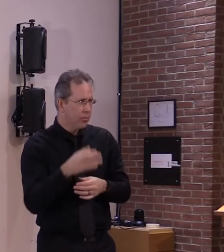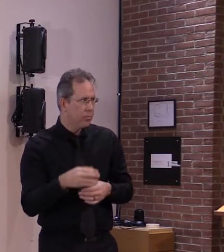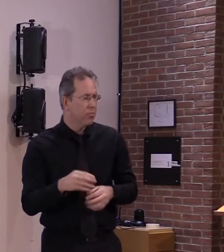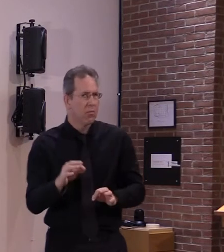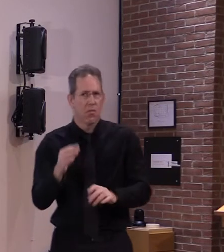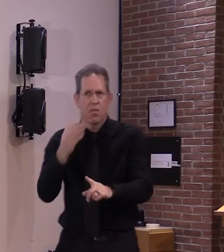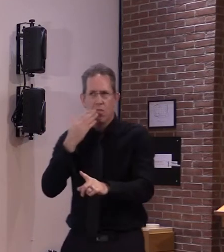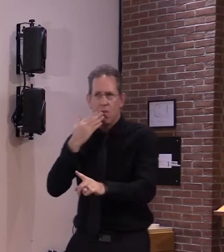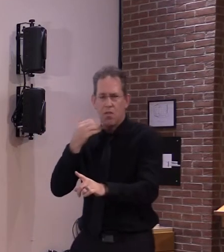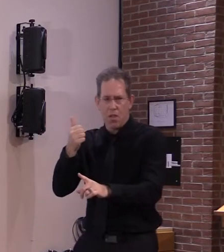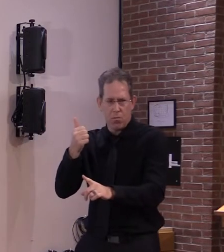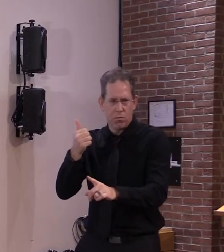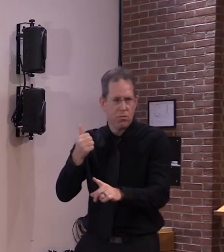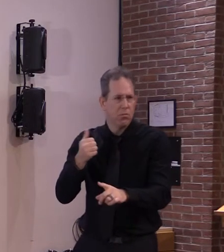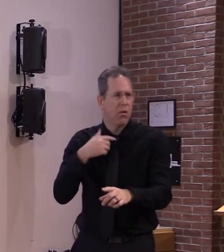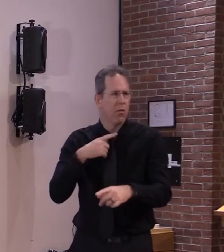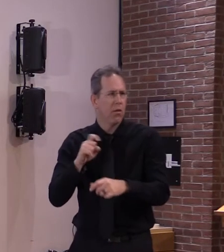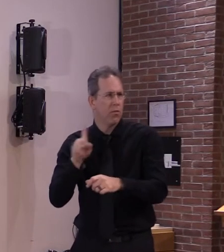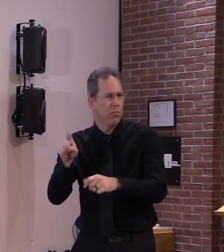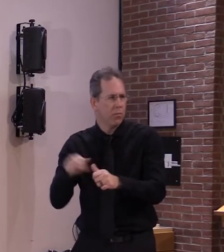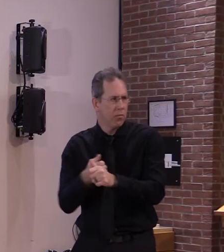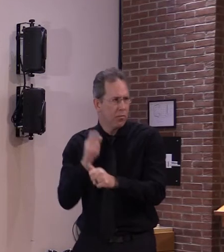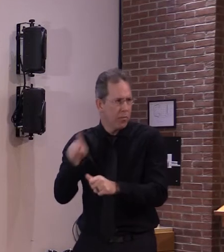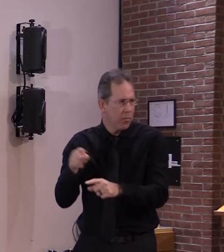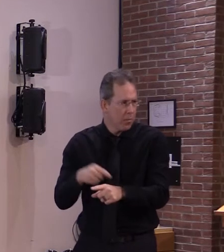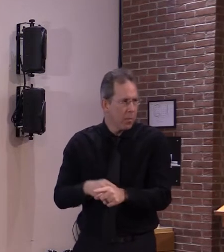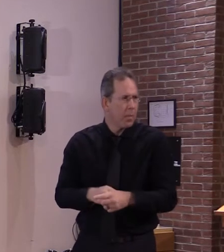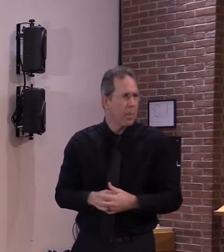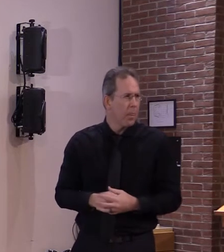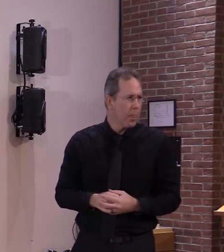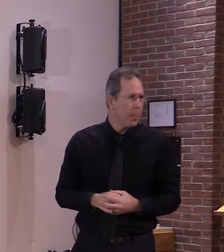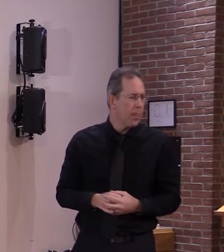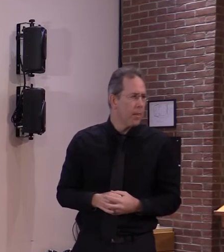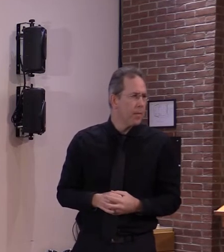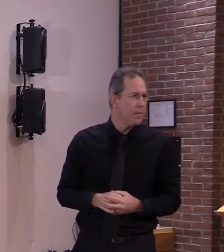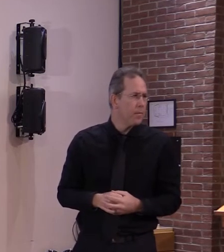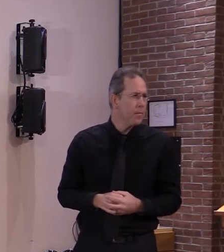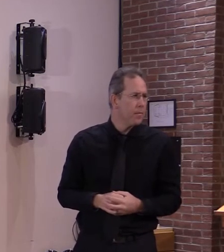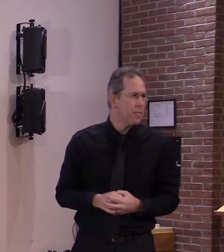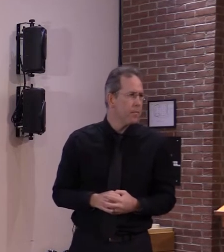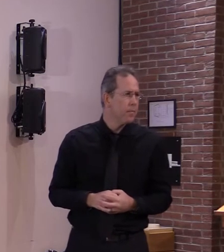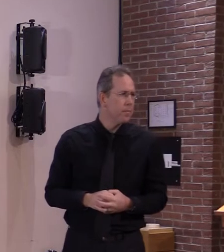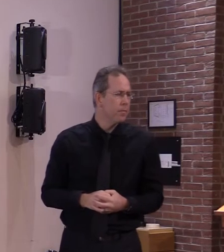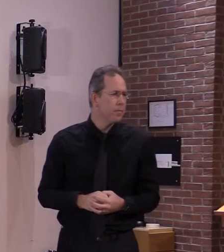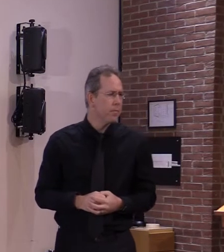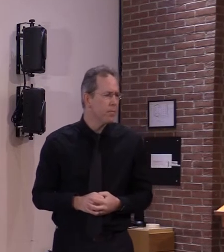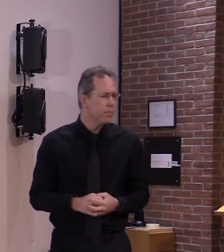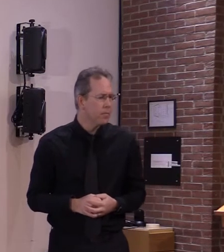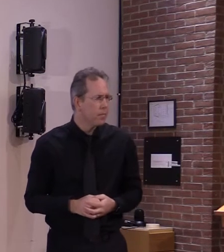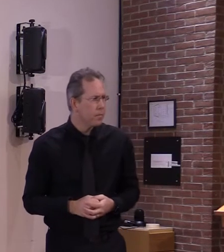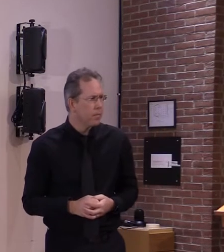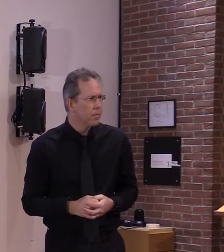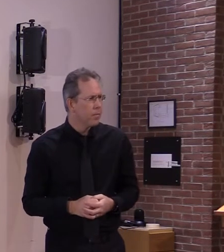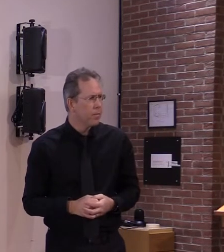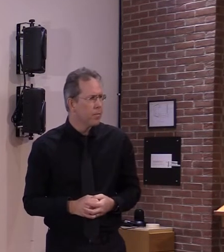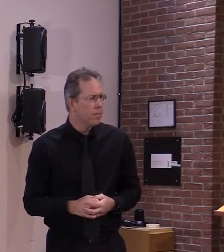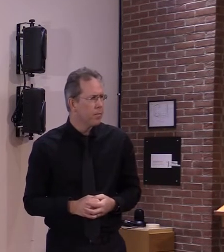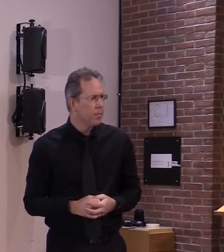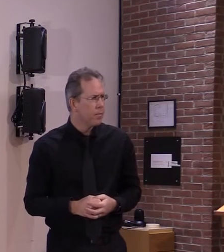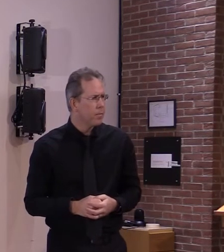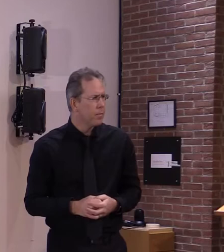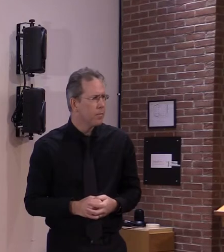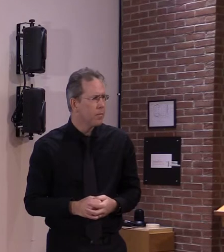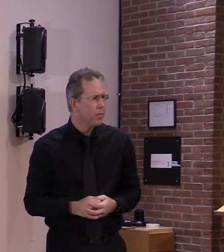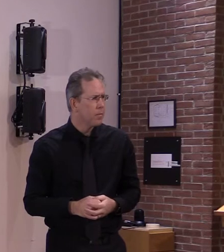uh what was said earlier by dr levine about uh providing access to uh the vaccines